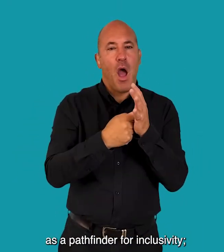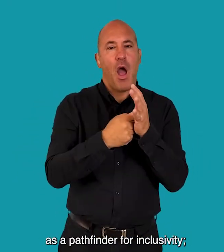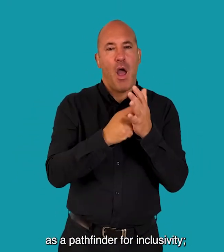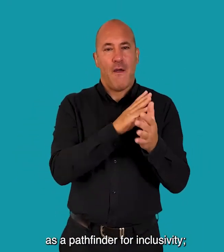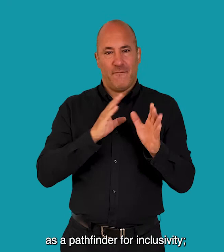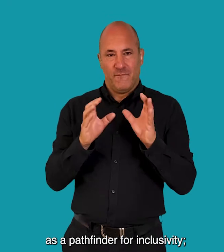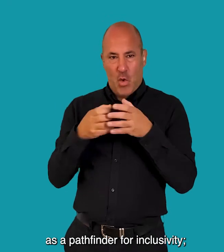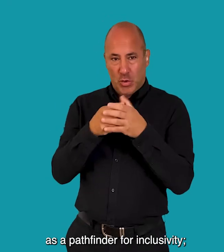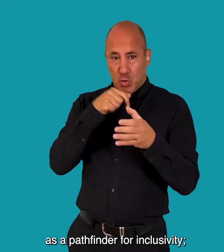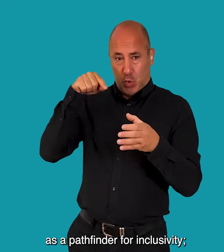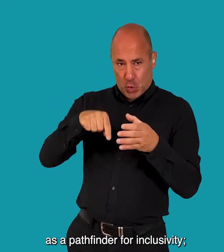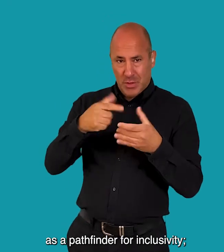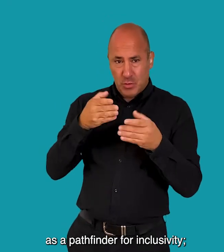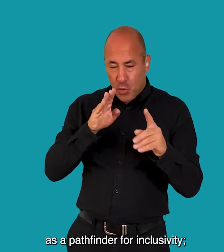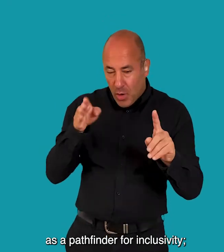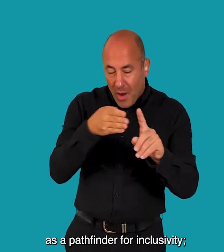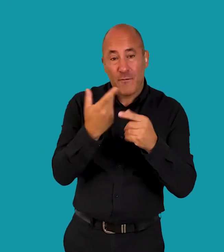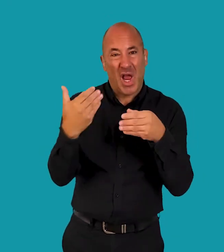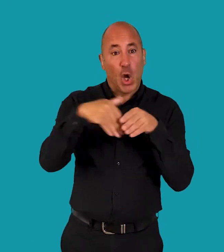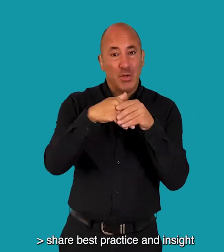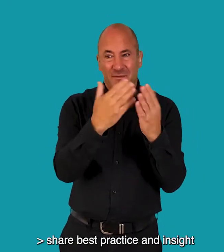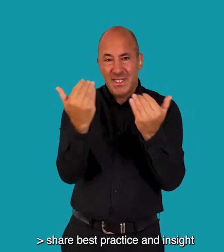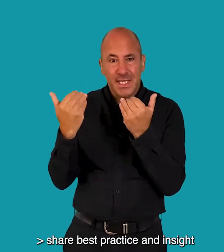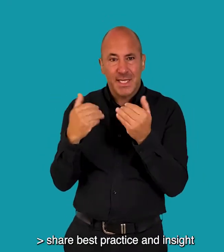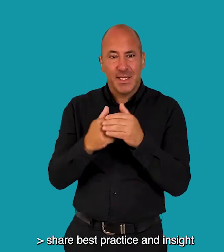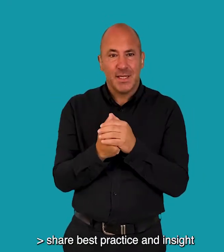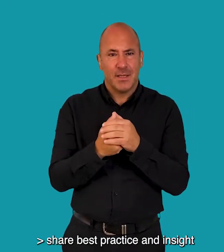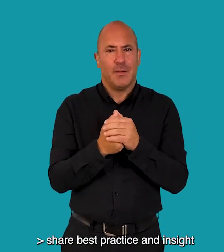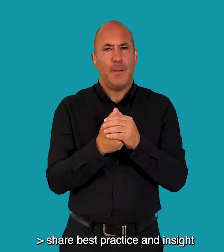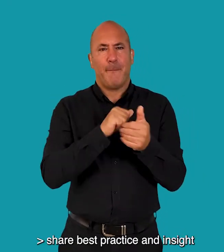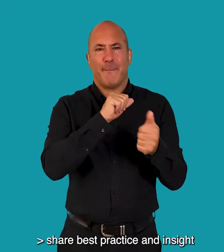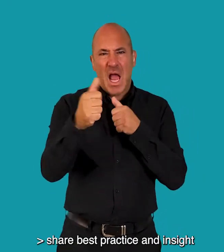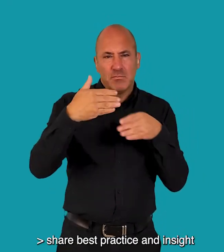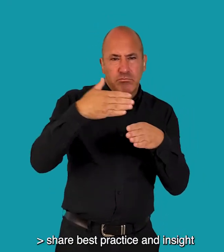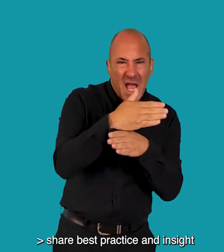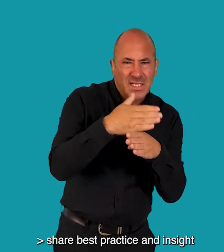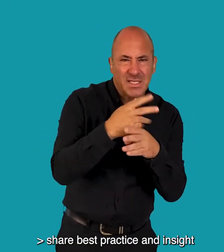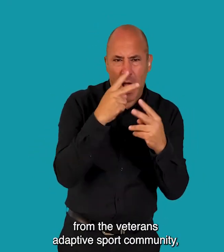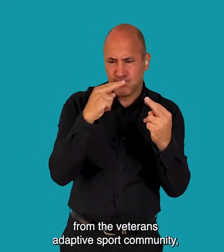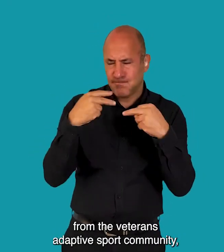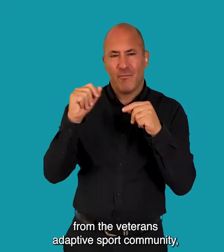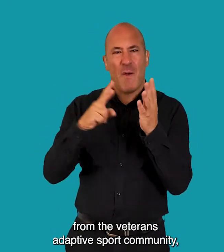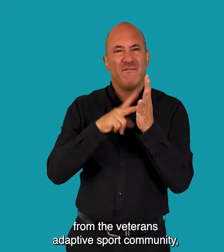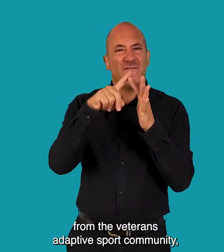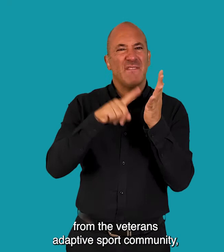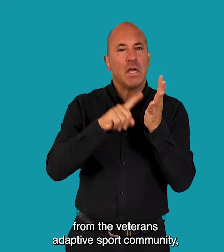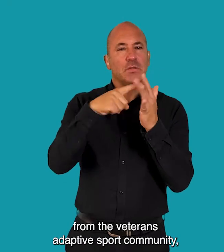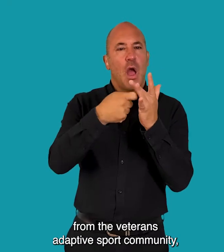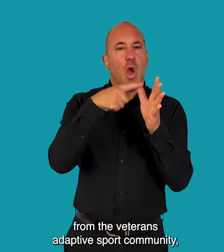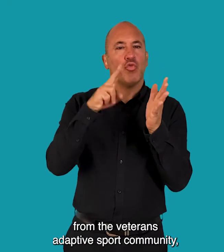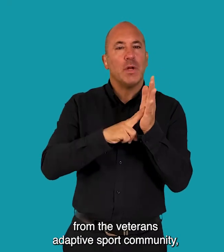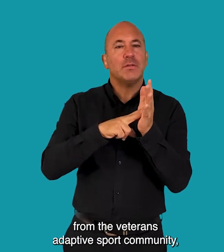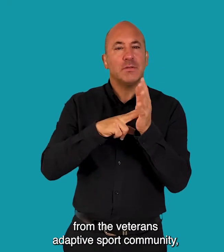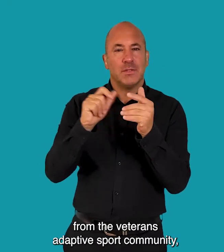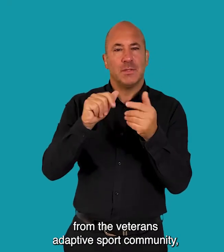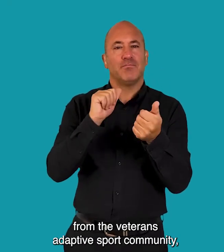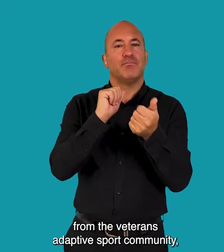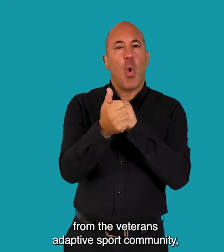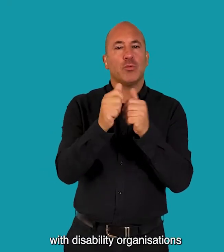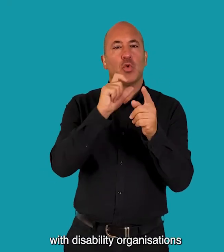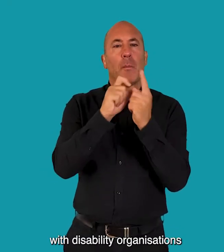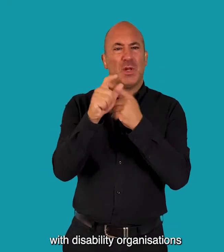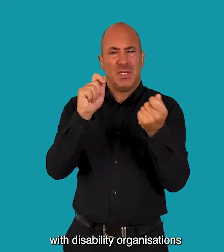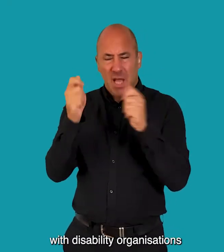as a pathfinder for inclusivity Share best practice and insight from the veterans adaptive sport community